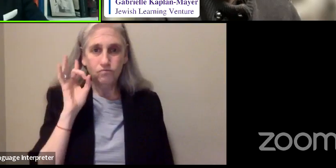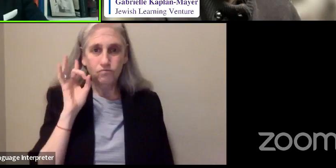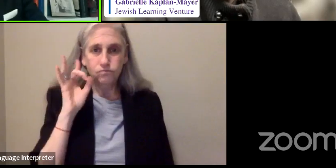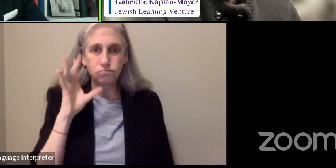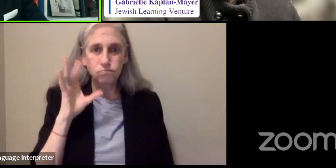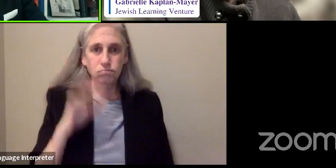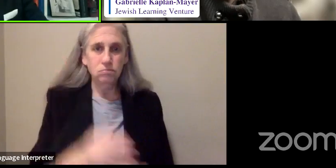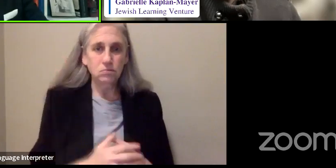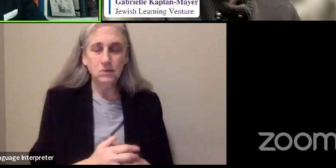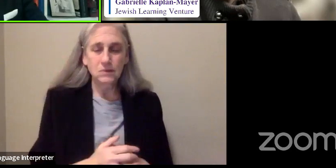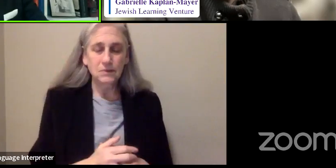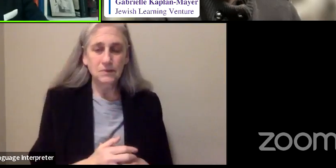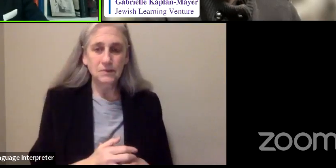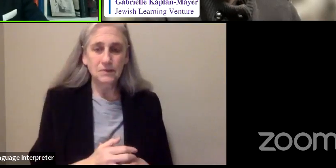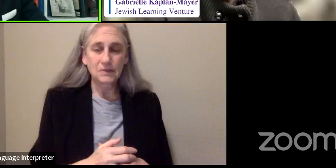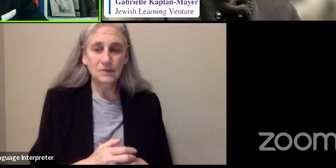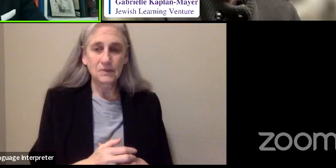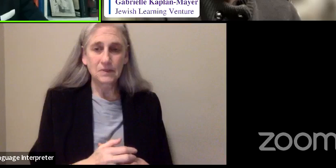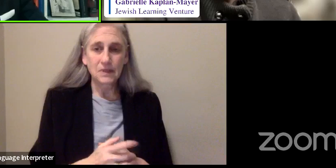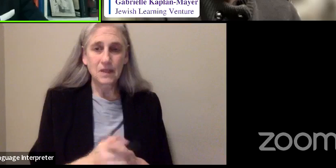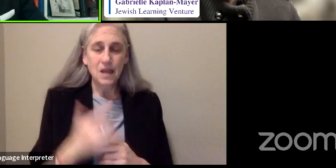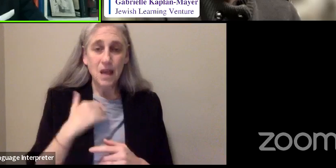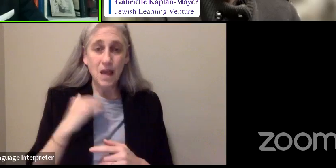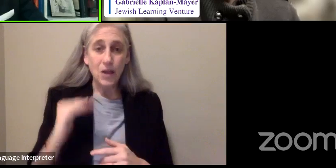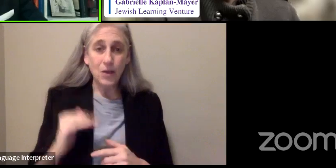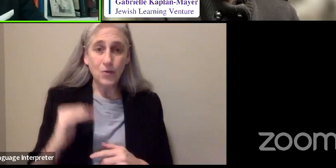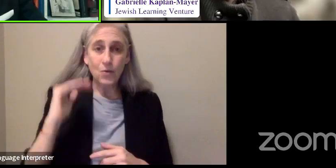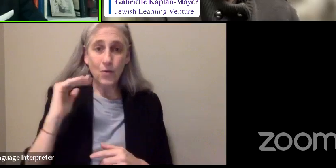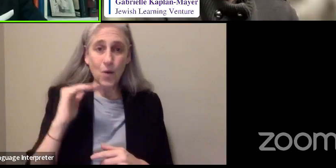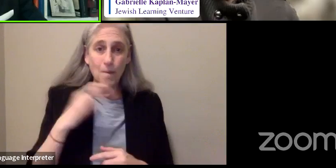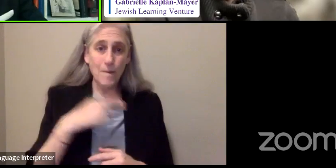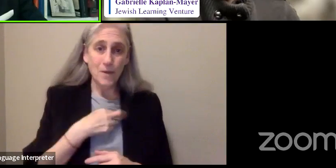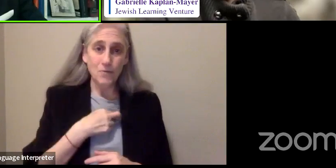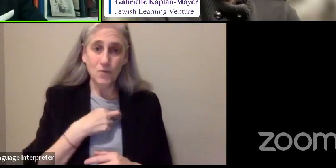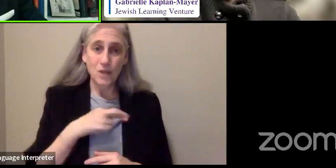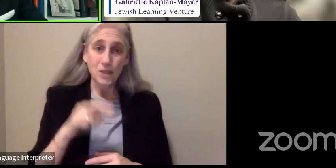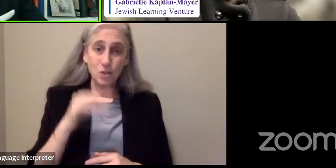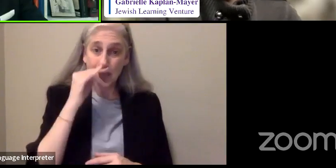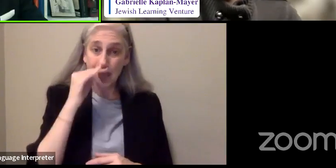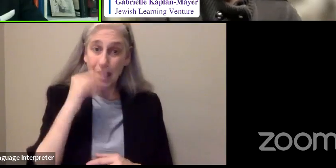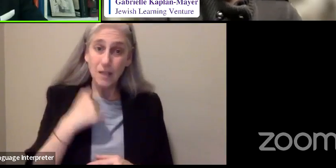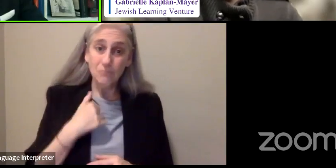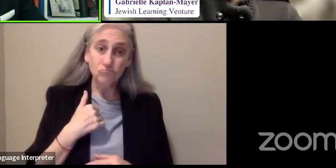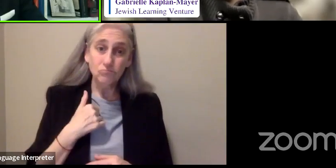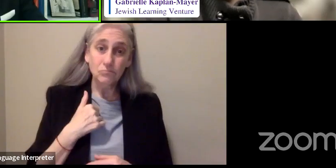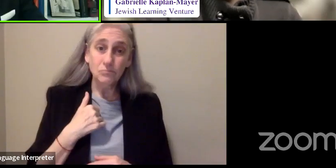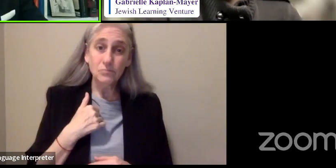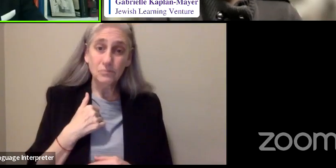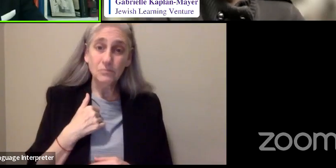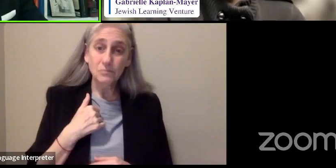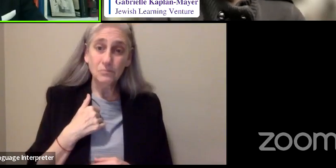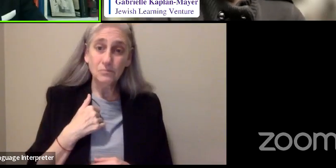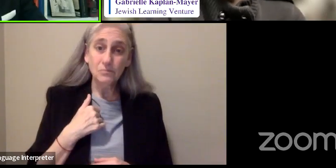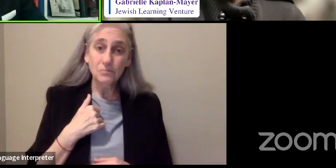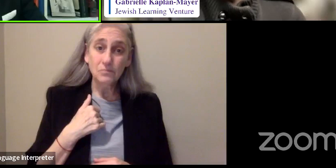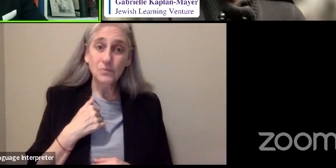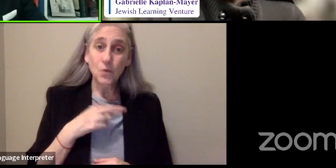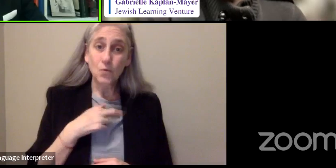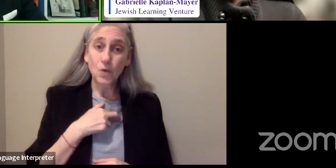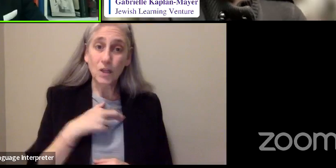And I grew up as a religious kid in a religious family.